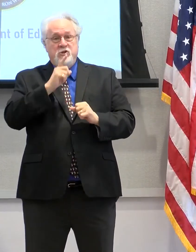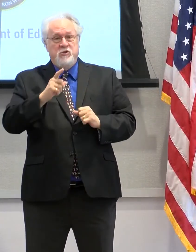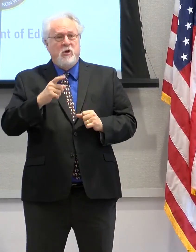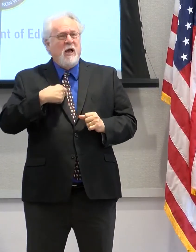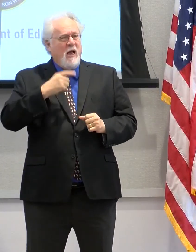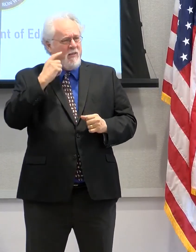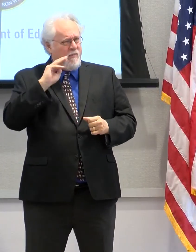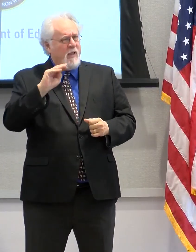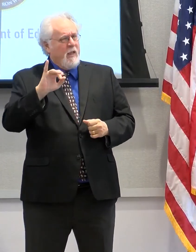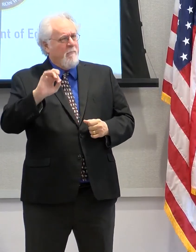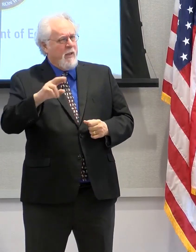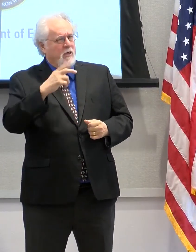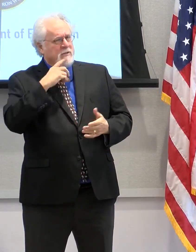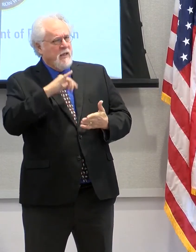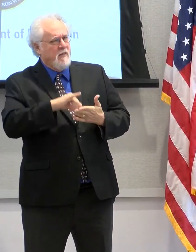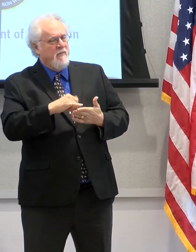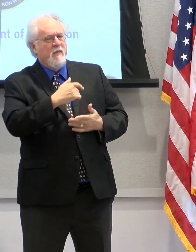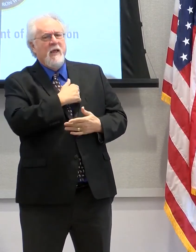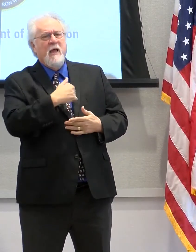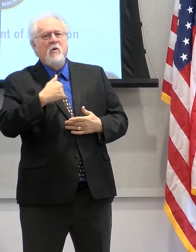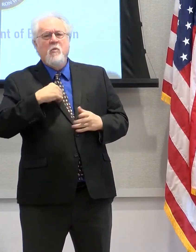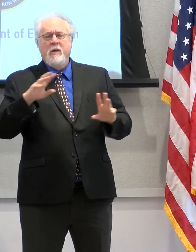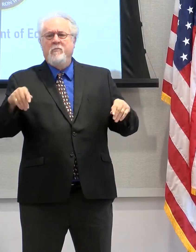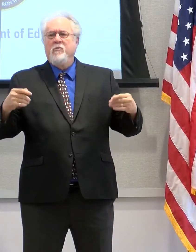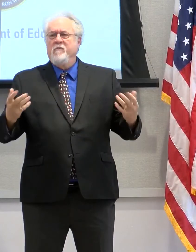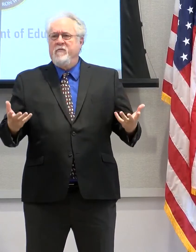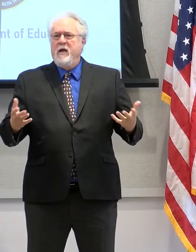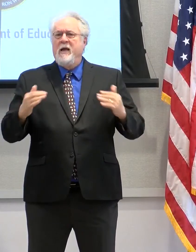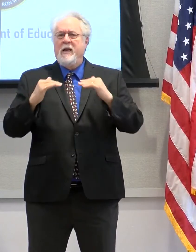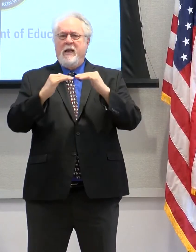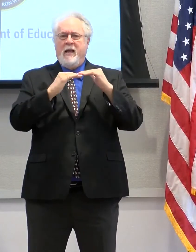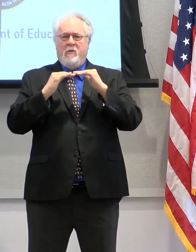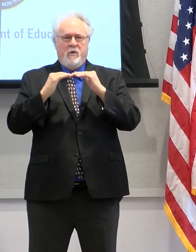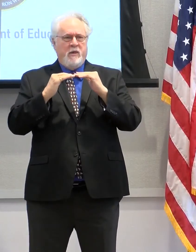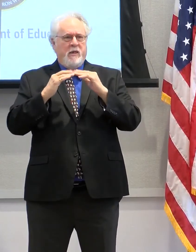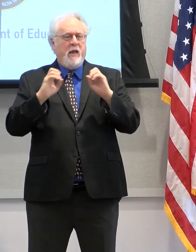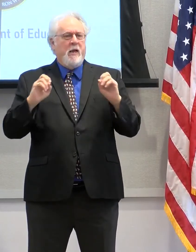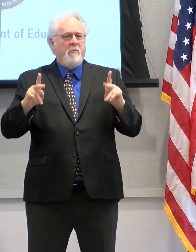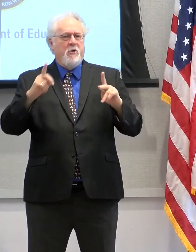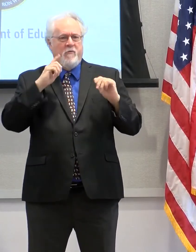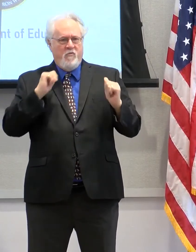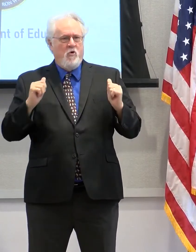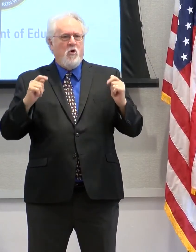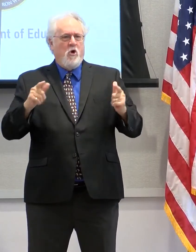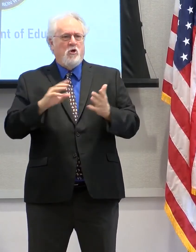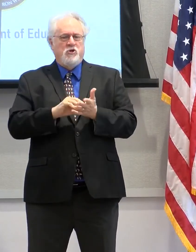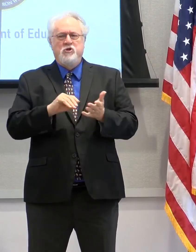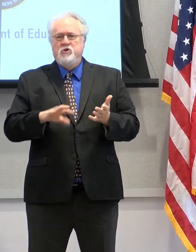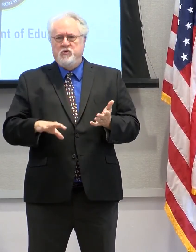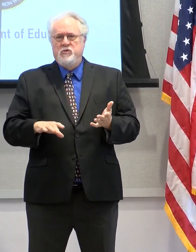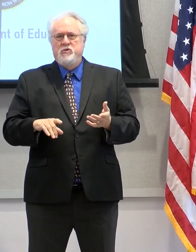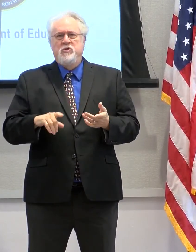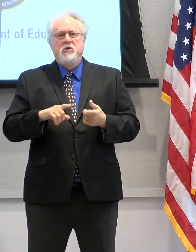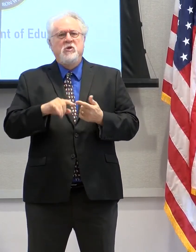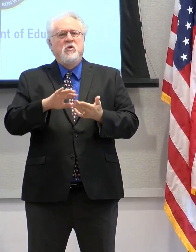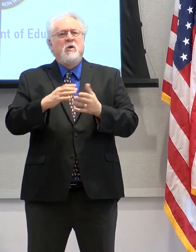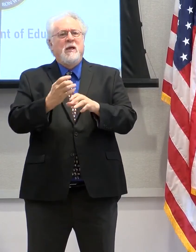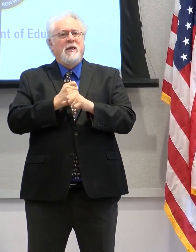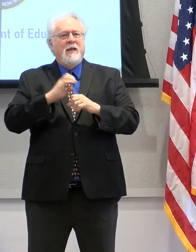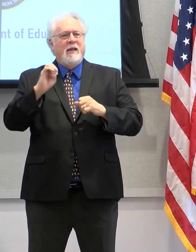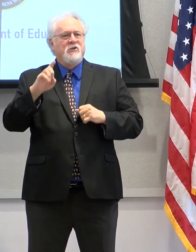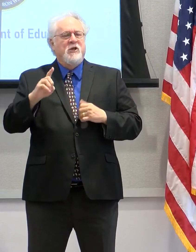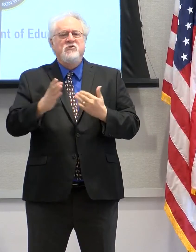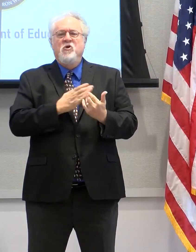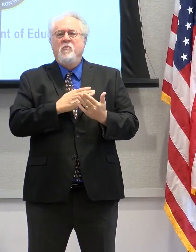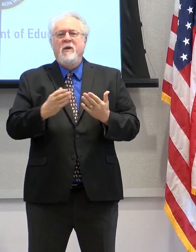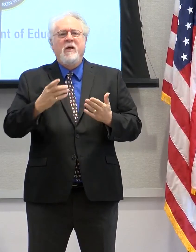I think the mayor attests to that we are providing equity and opportunity for all of our citizens to be educated, no matter where they want